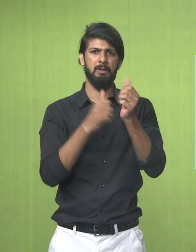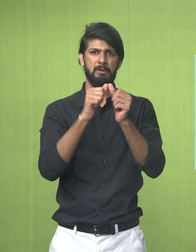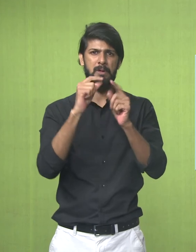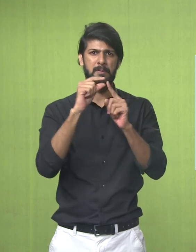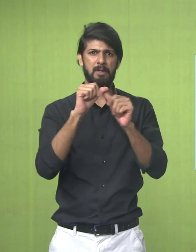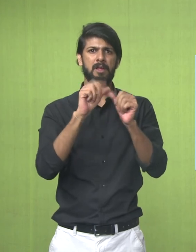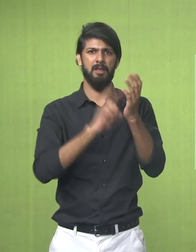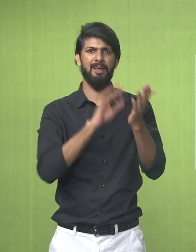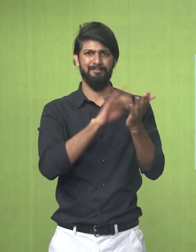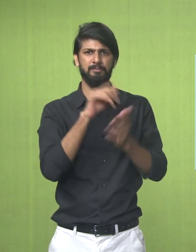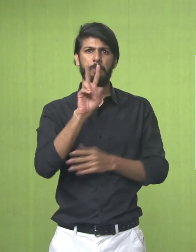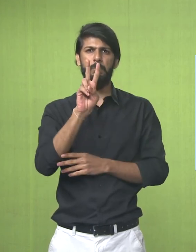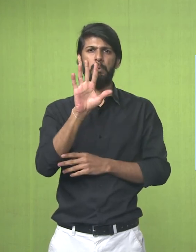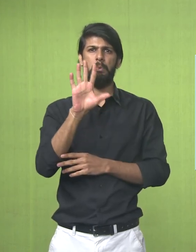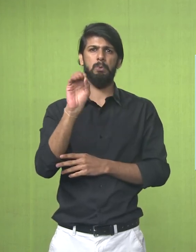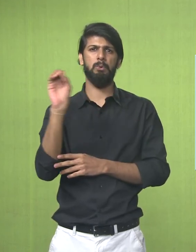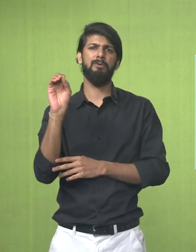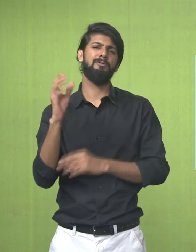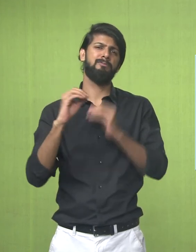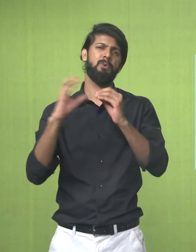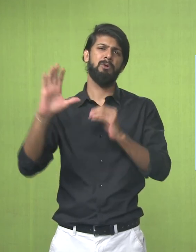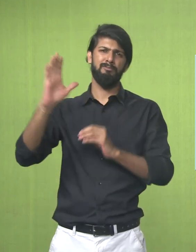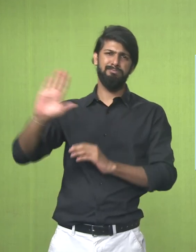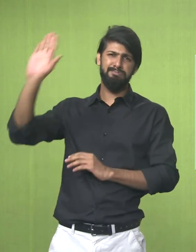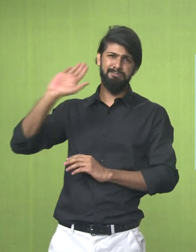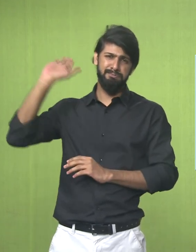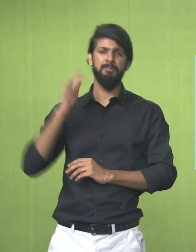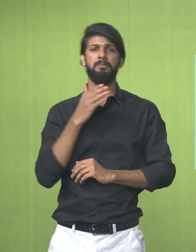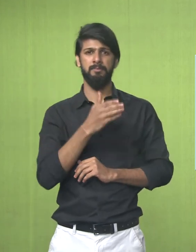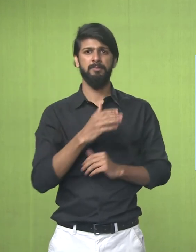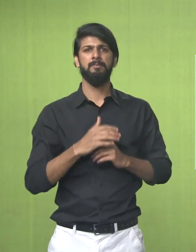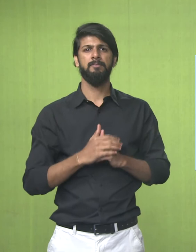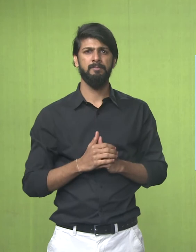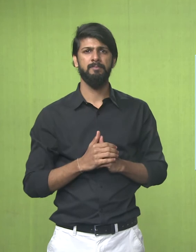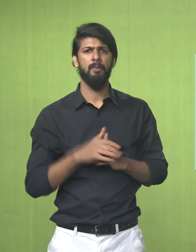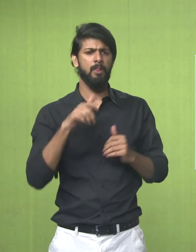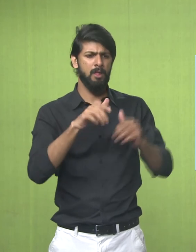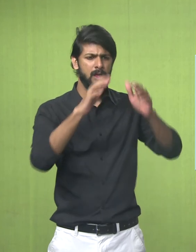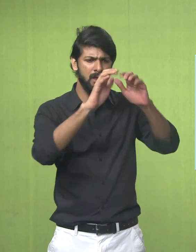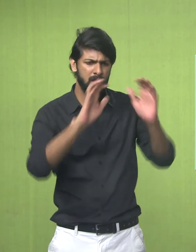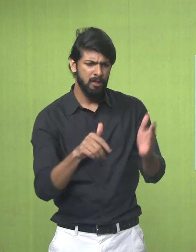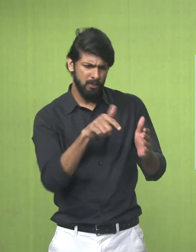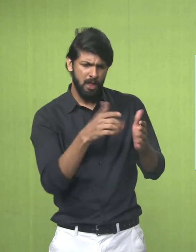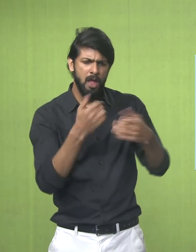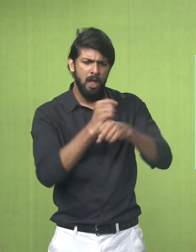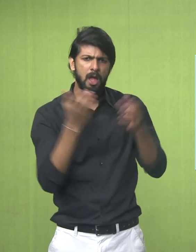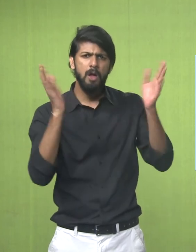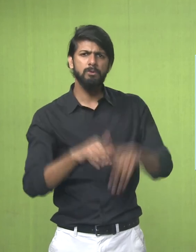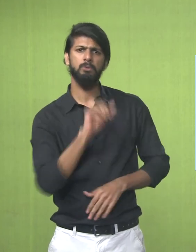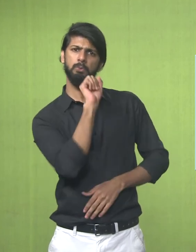The Period Is Harappan 2500 BC The